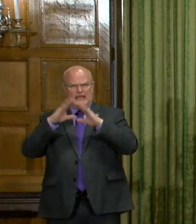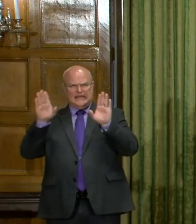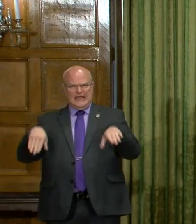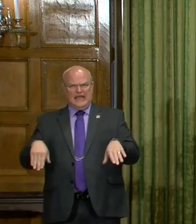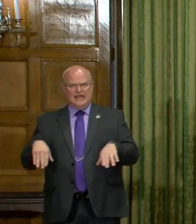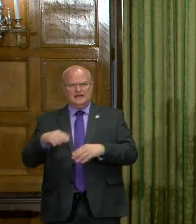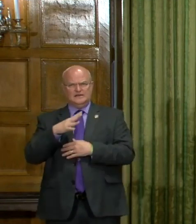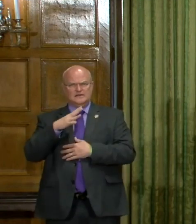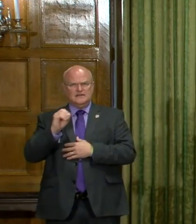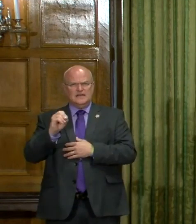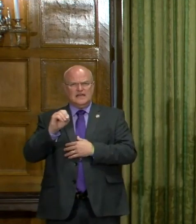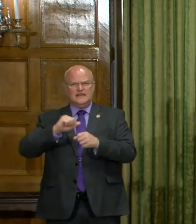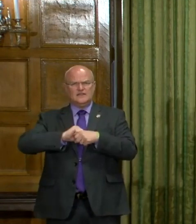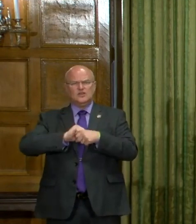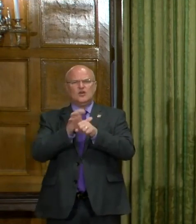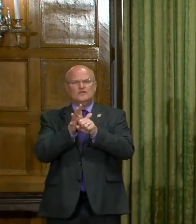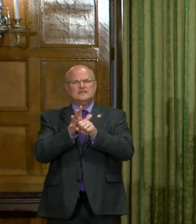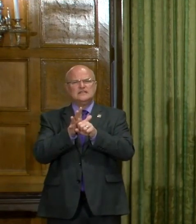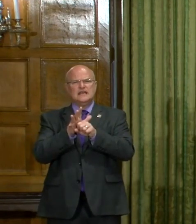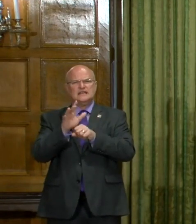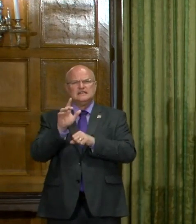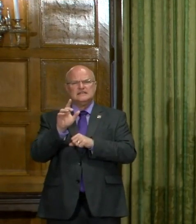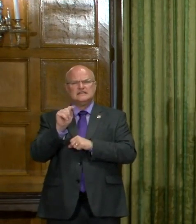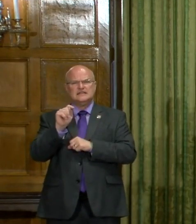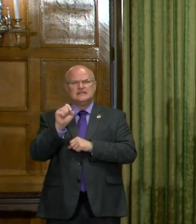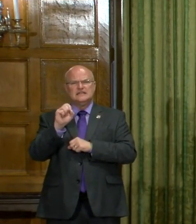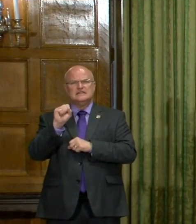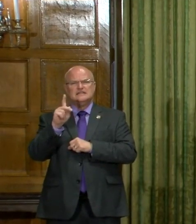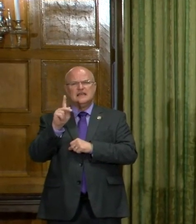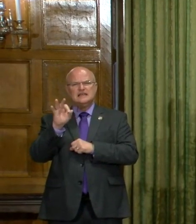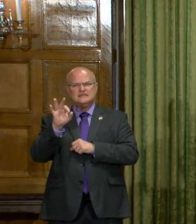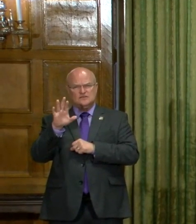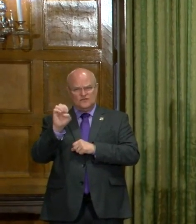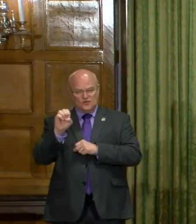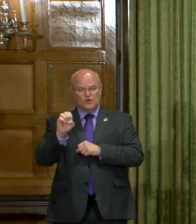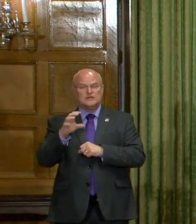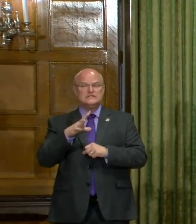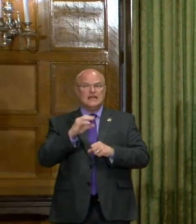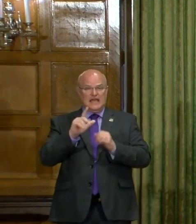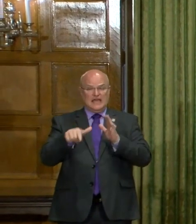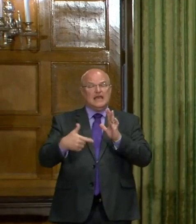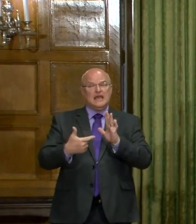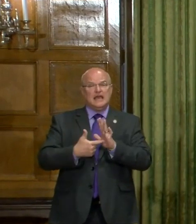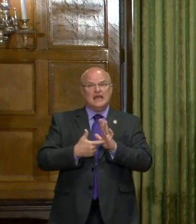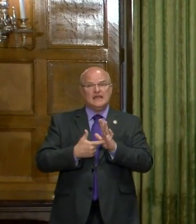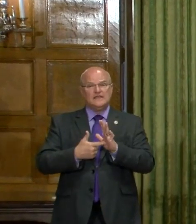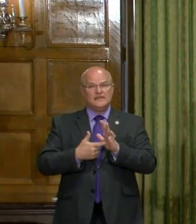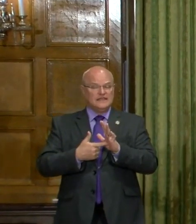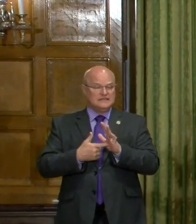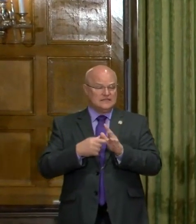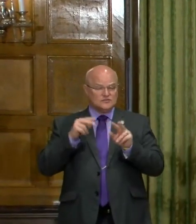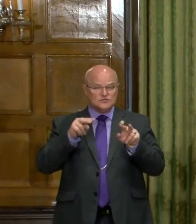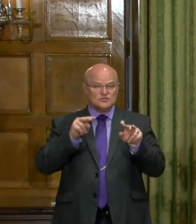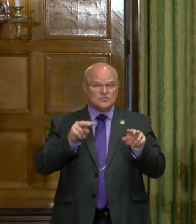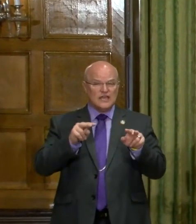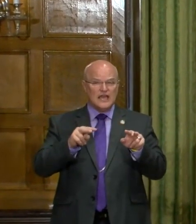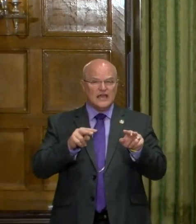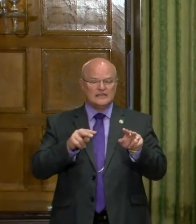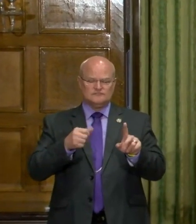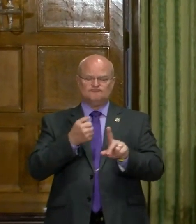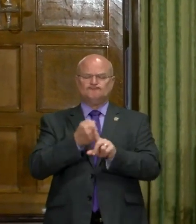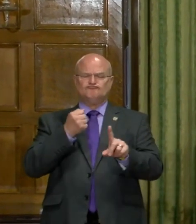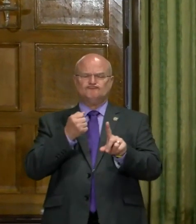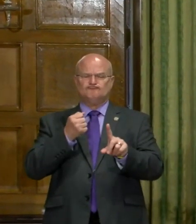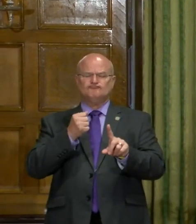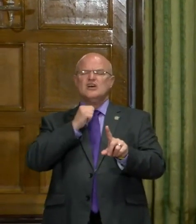and their COVID-19 task force. And this, as you look at it, does strike